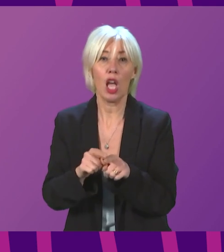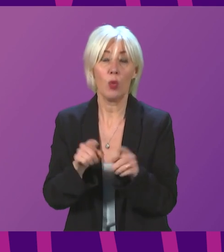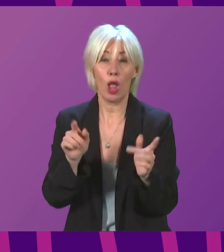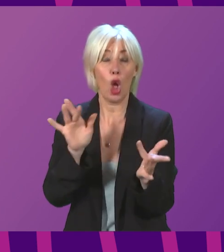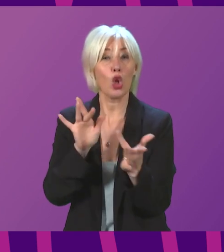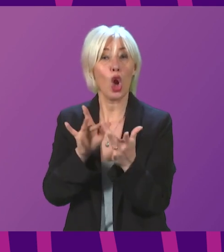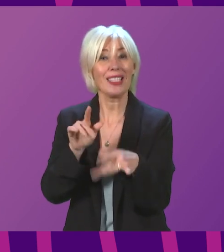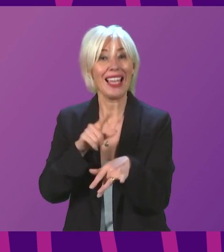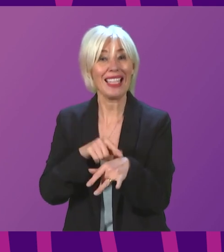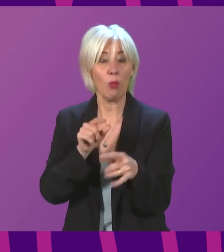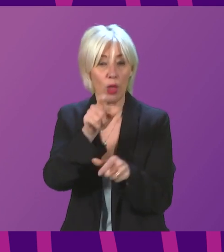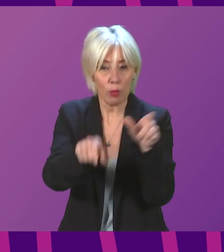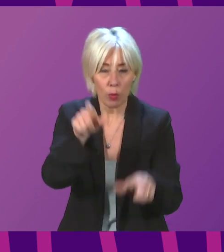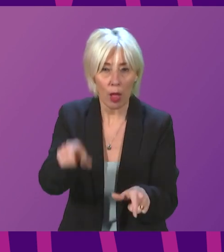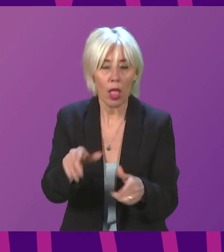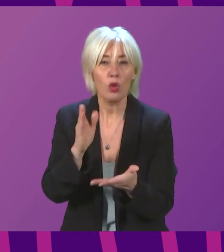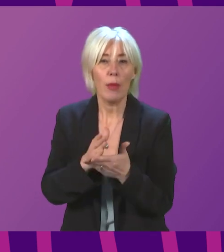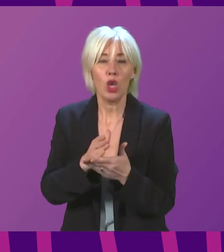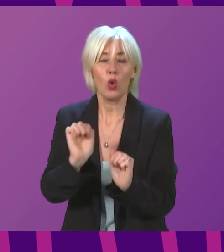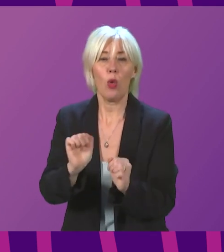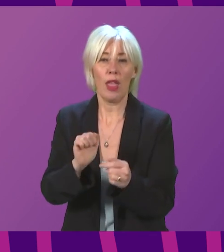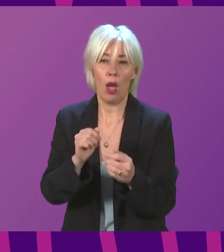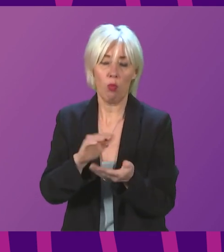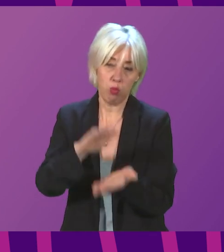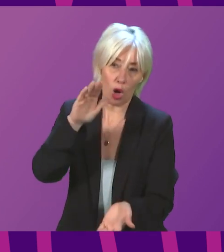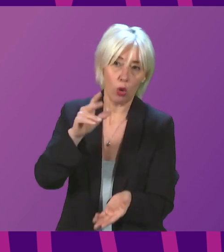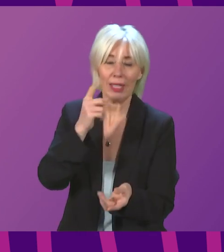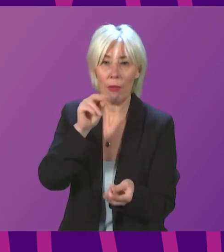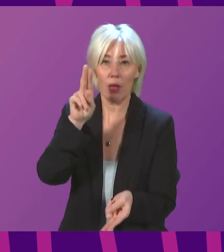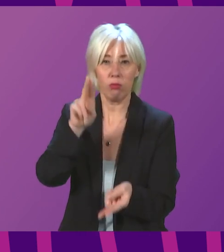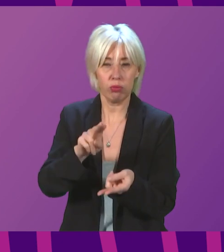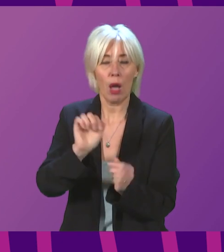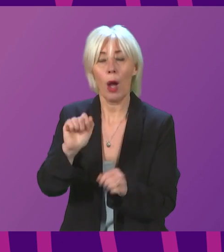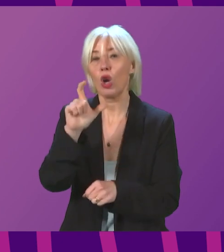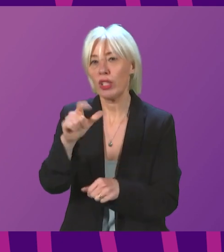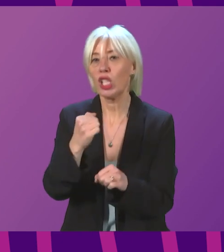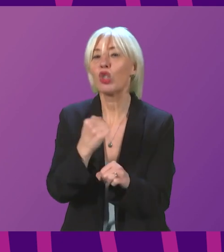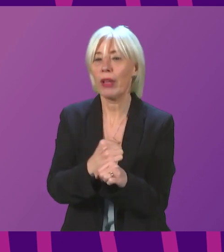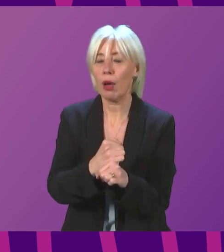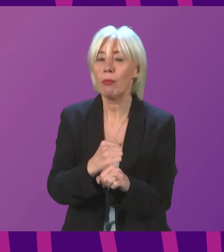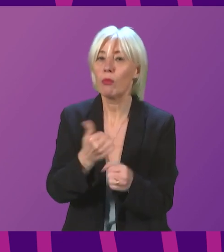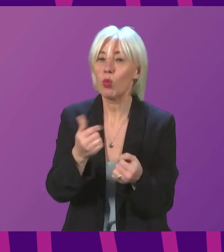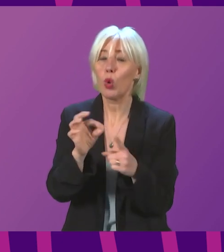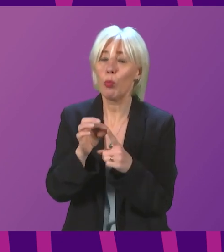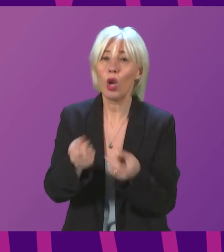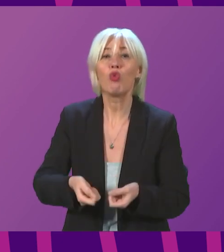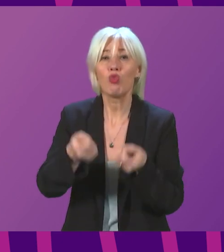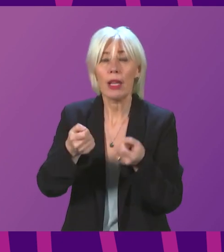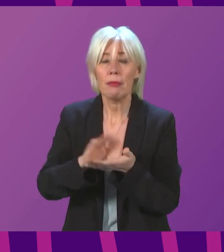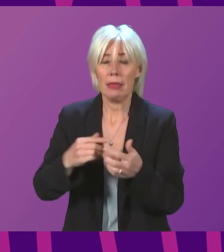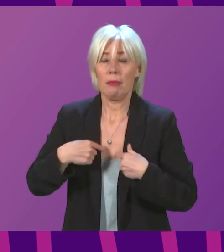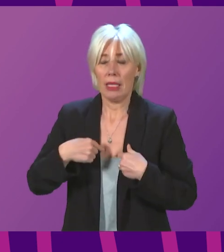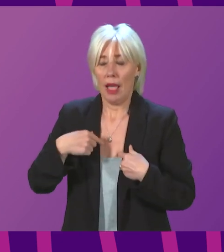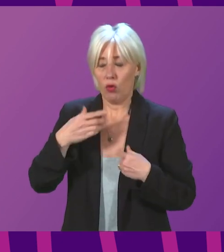contact time so that their overall workload is eased but I think Christine Graham raises a really important point and allows me to